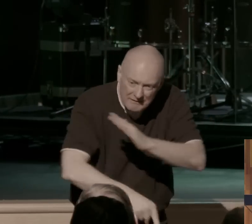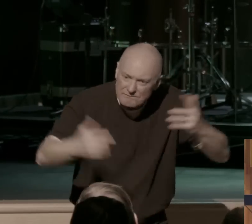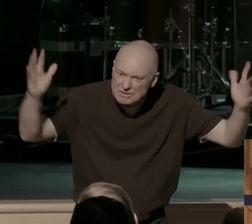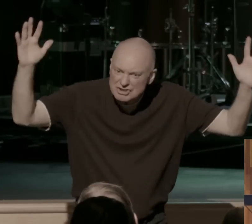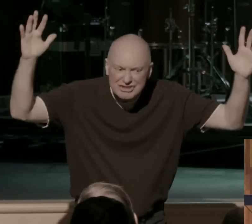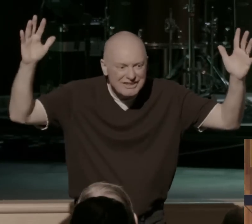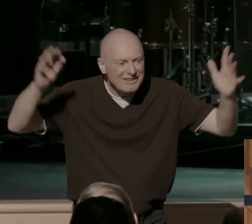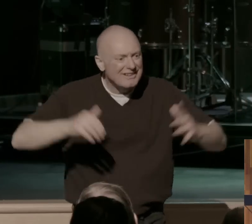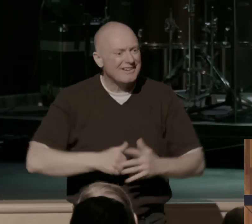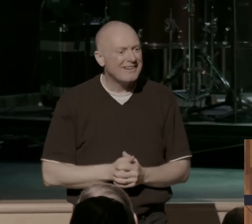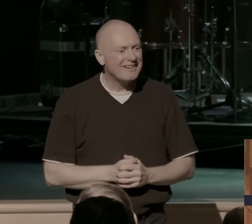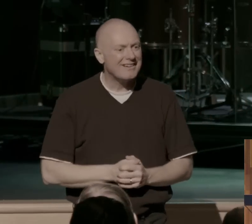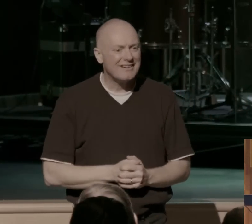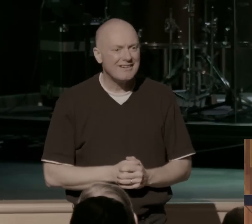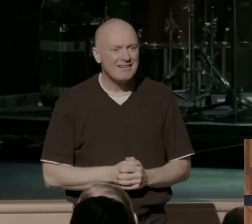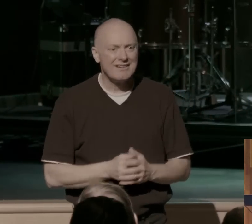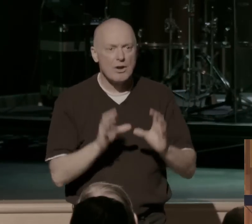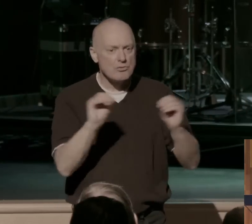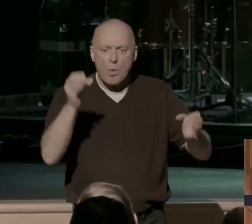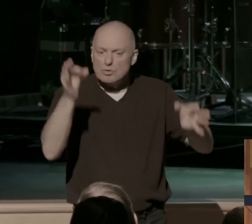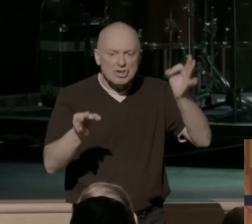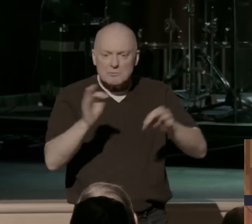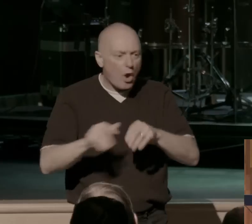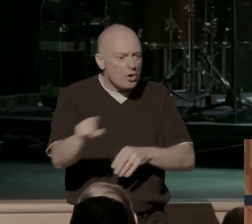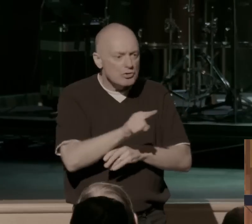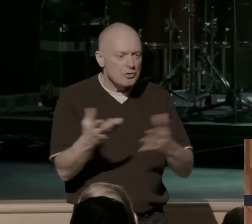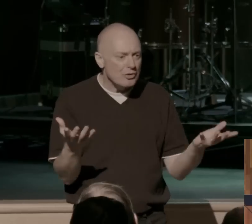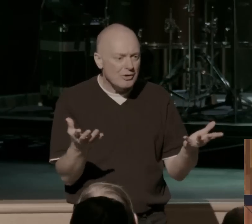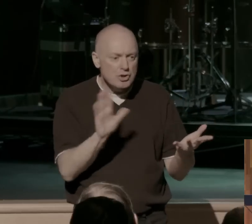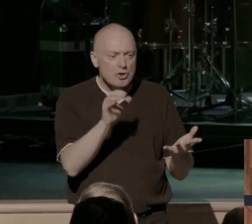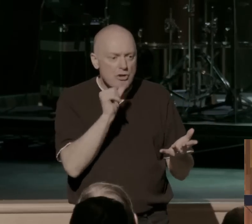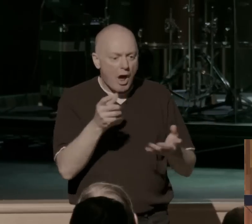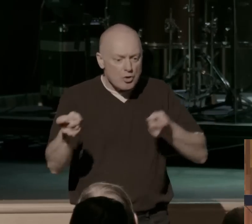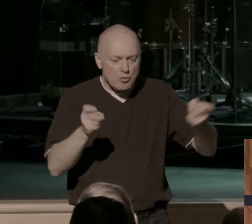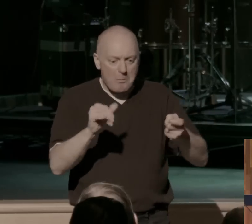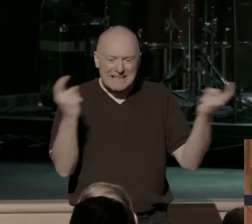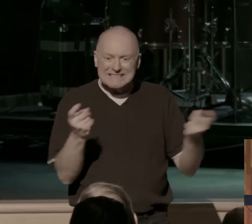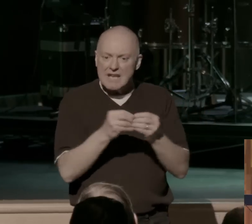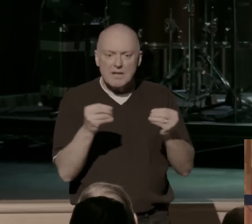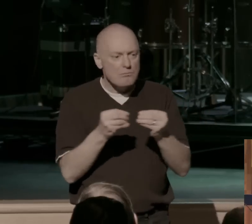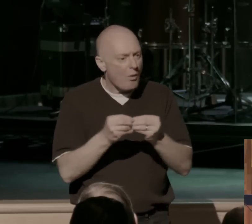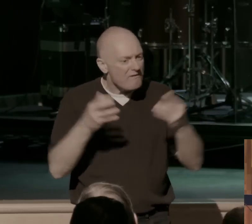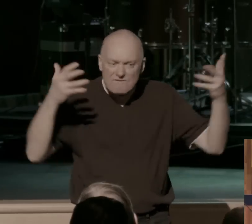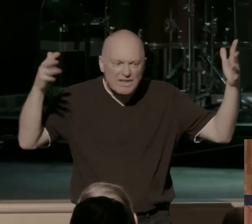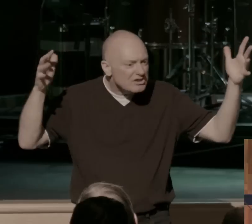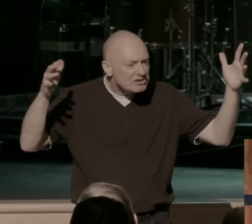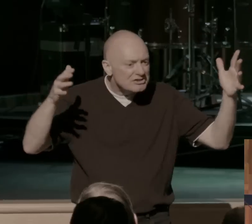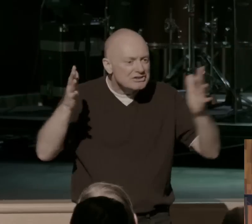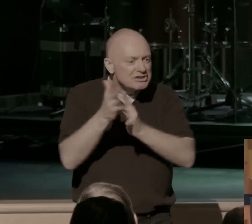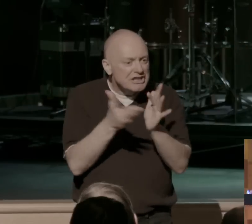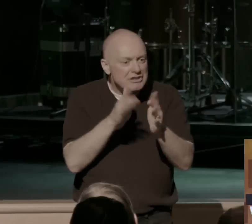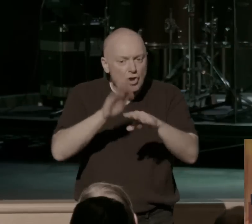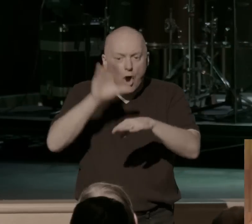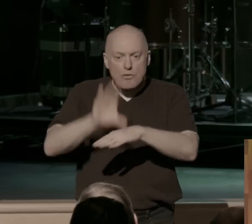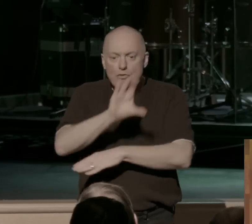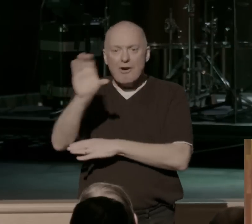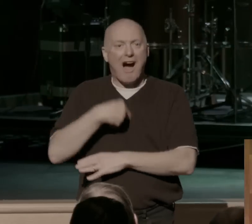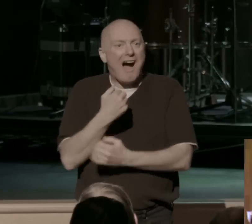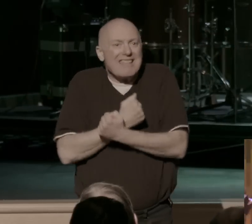There's no condemnation for you. not owned by the sin anymore. It's all been dealt with on the cross. And I love that. I mean, you could be sitting here going, yeah, but you don't know